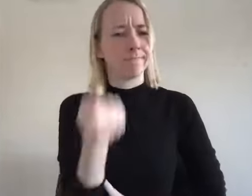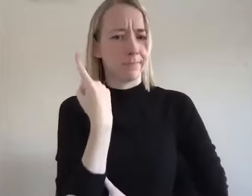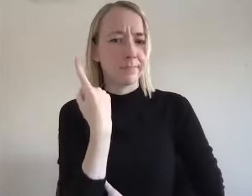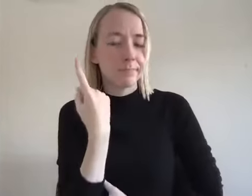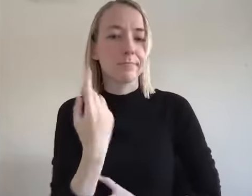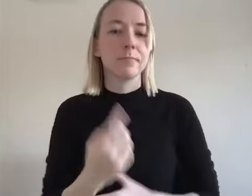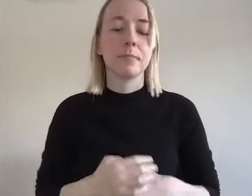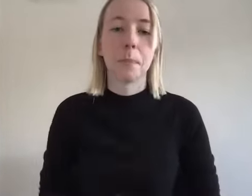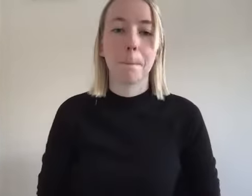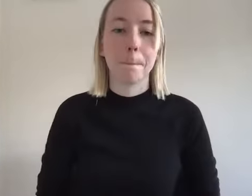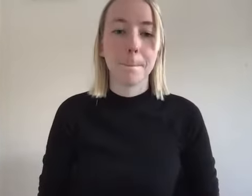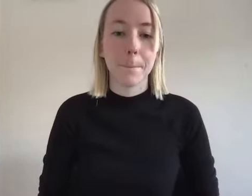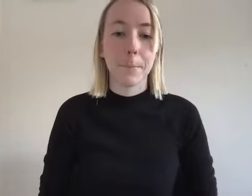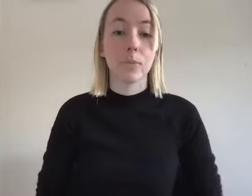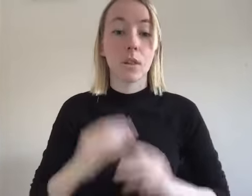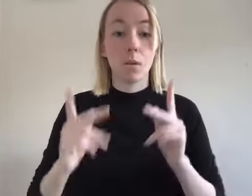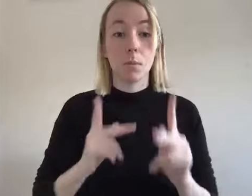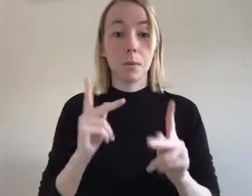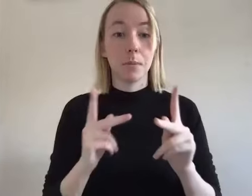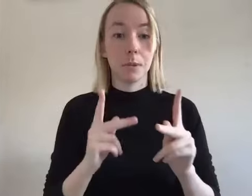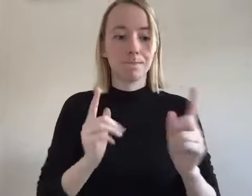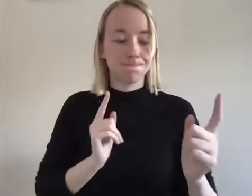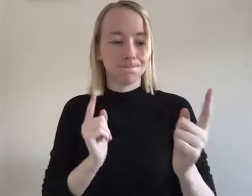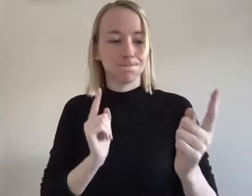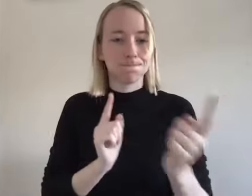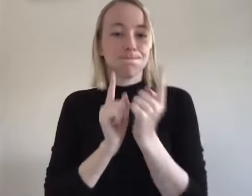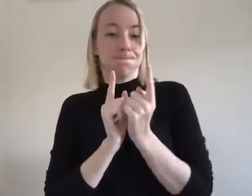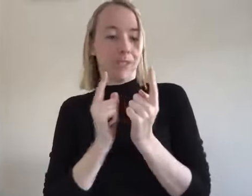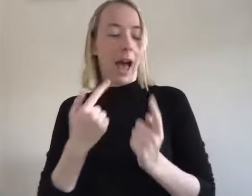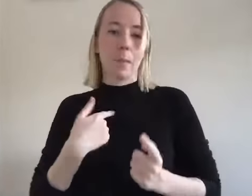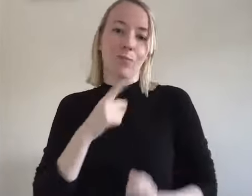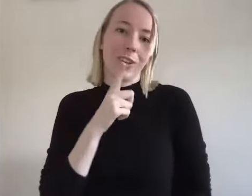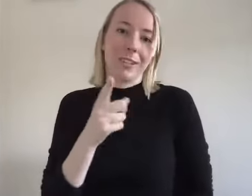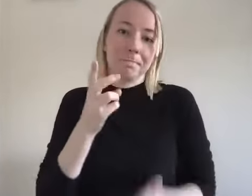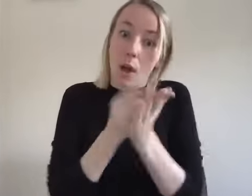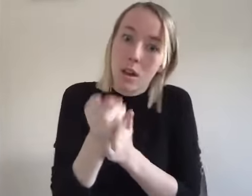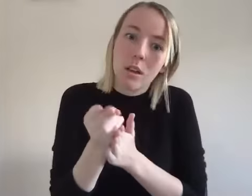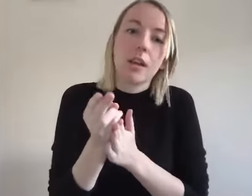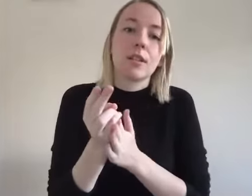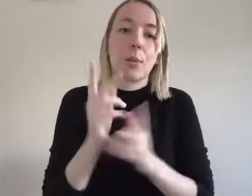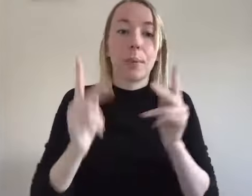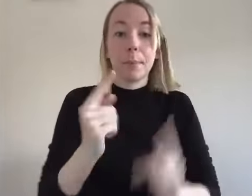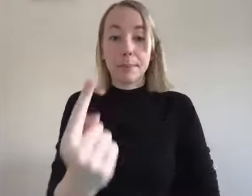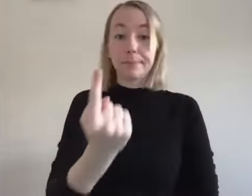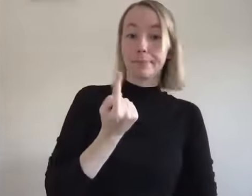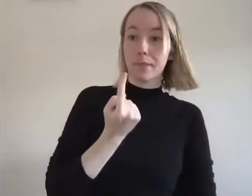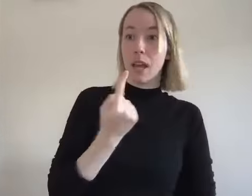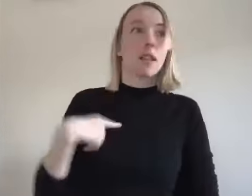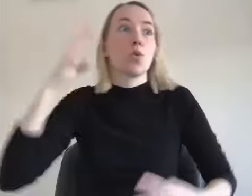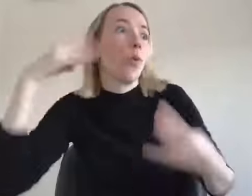uh get it and i like to when people come to me and i'm a real kind of raw person so when somebody comes to me like some people and